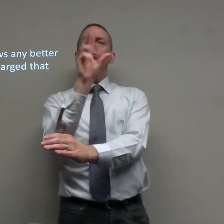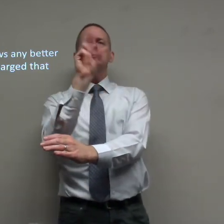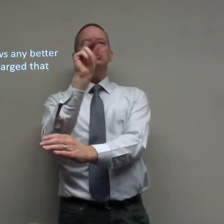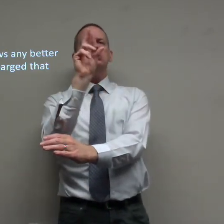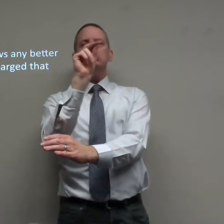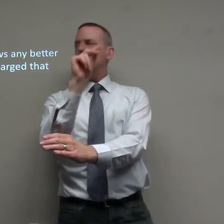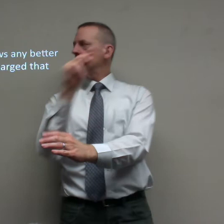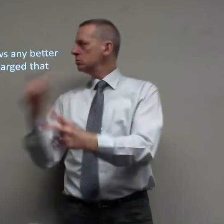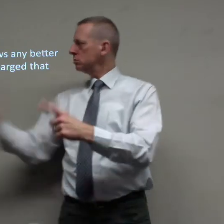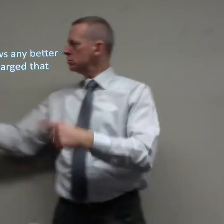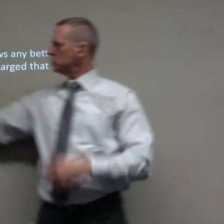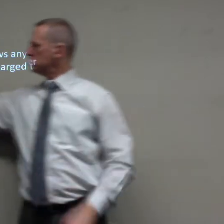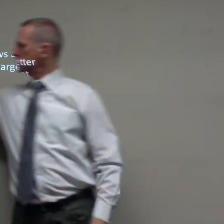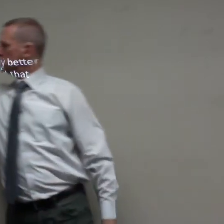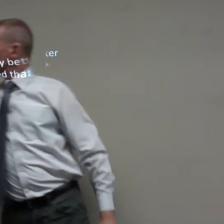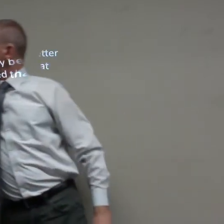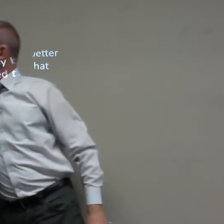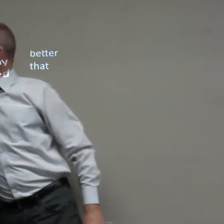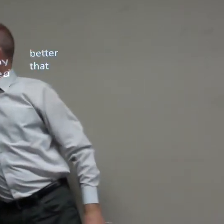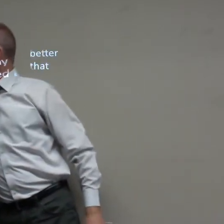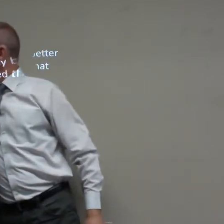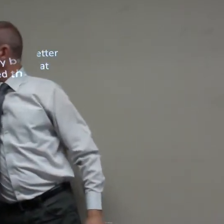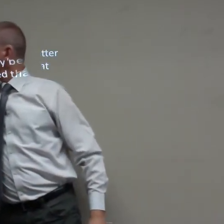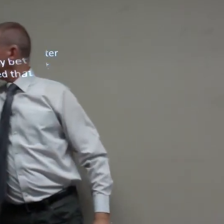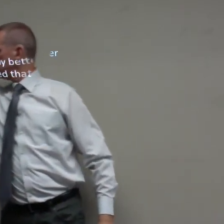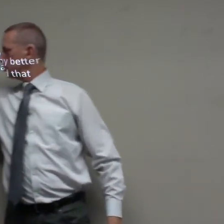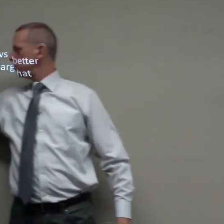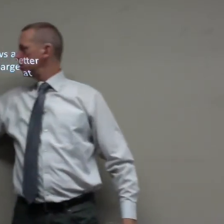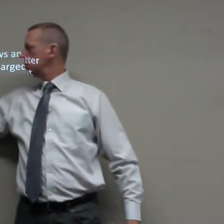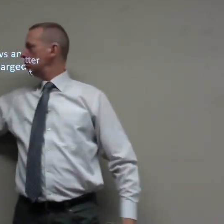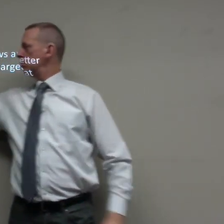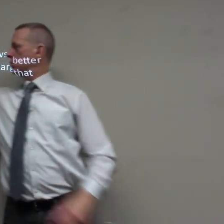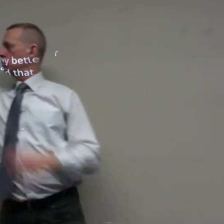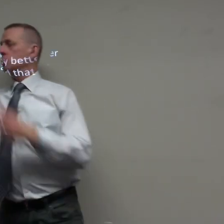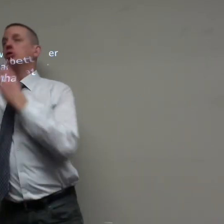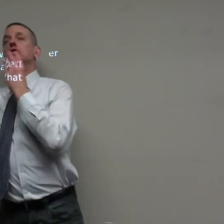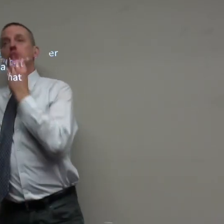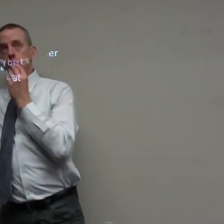It's not about your ethnicity. It's both Jews and Greeks.